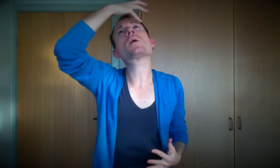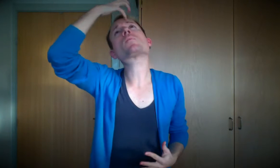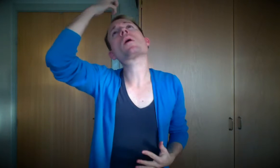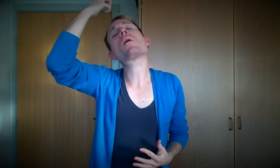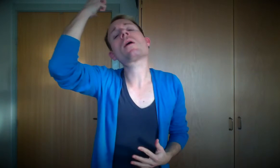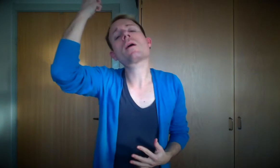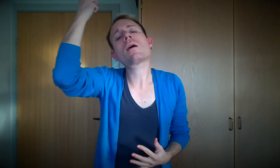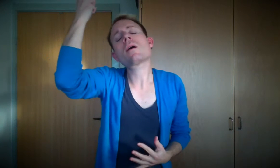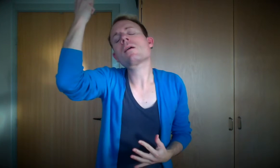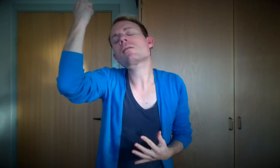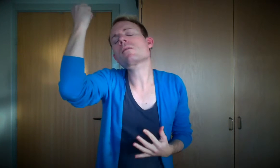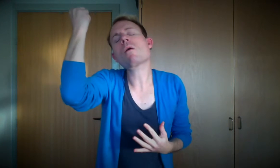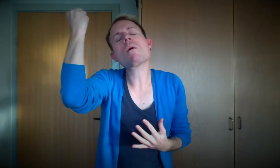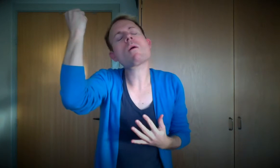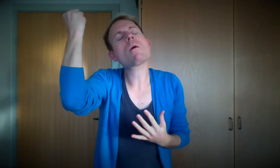my soul.